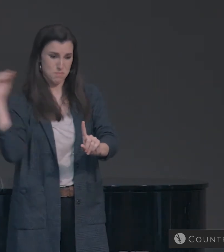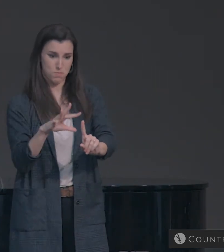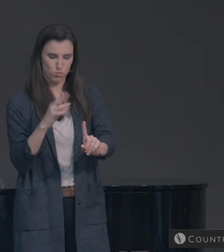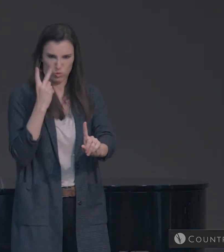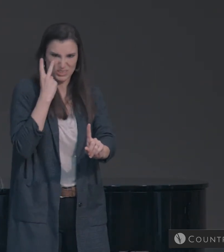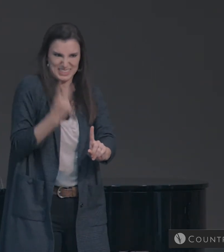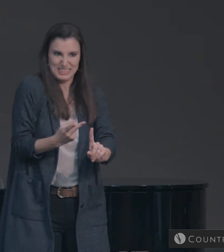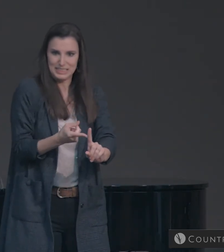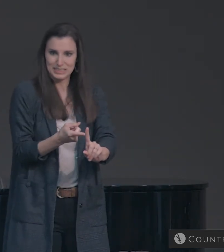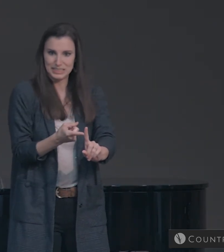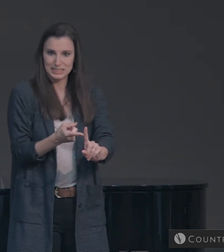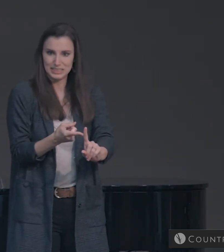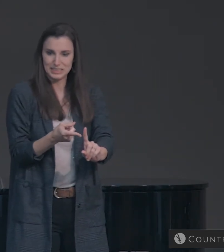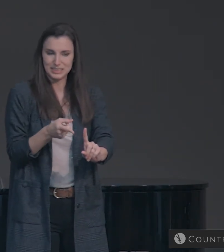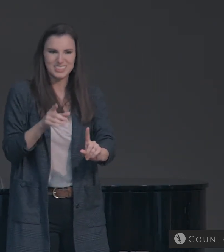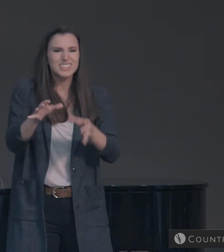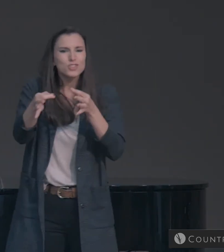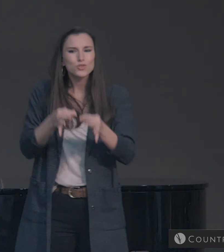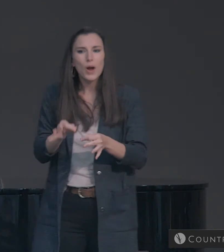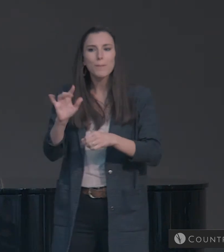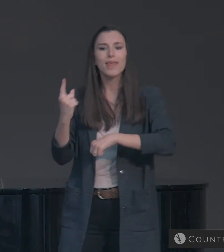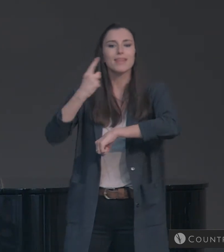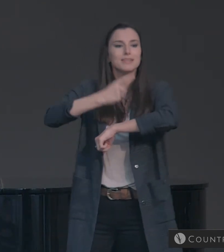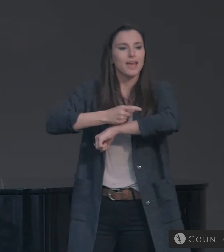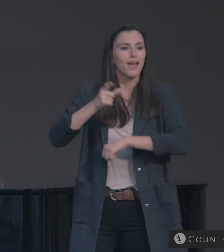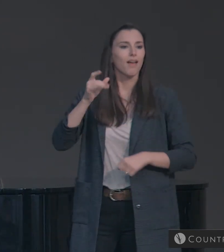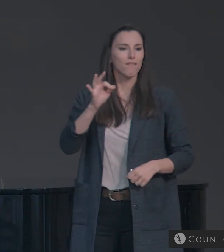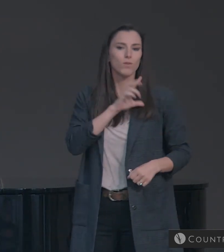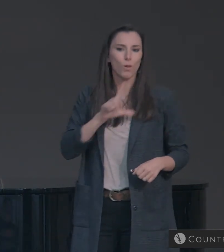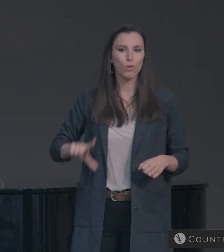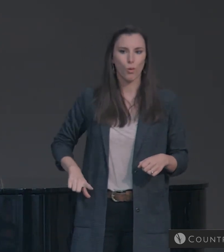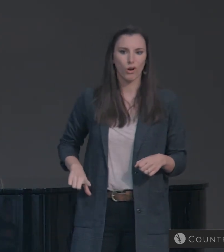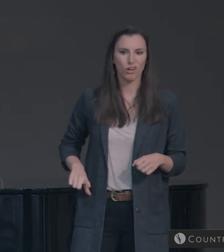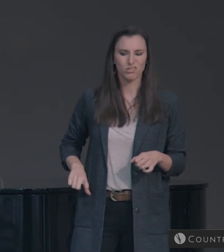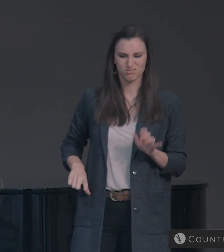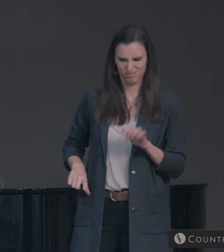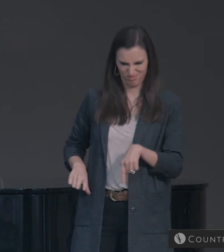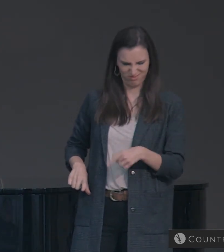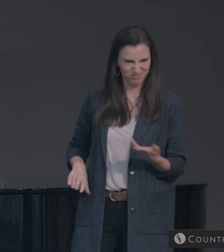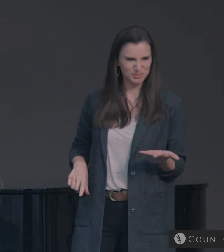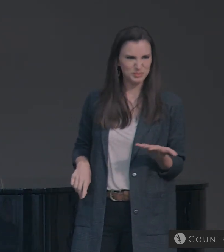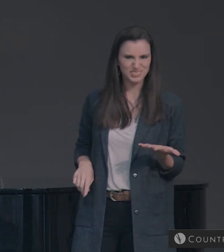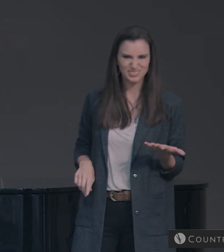He speaks of the day of the Lord. Well, what's the day of the Lord?